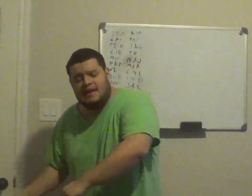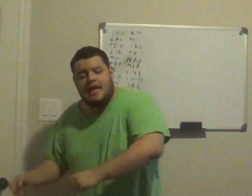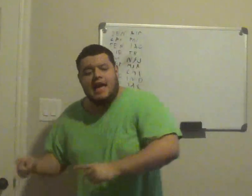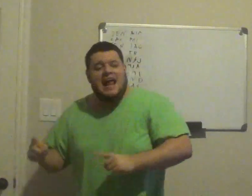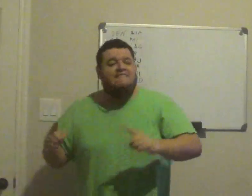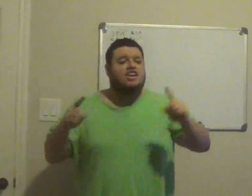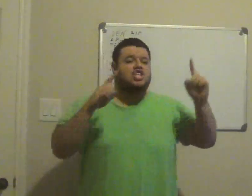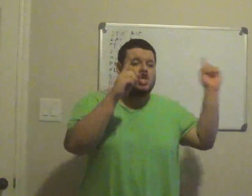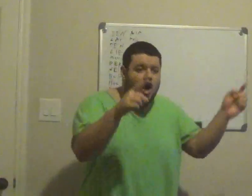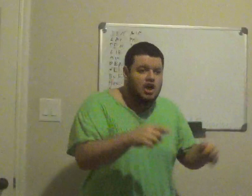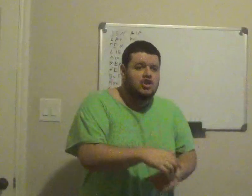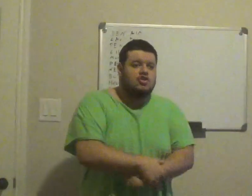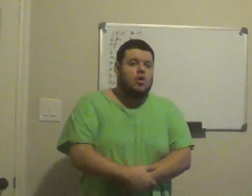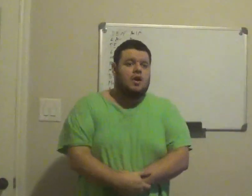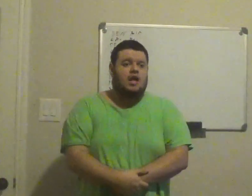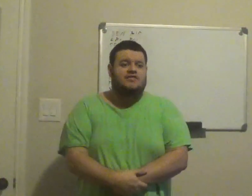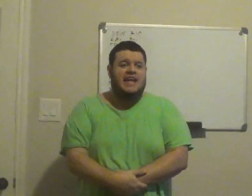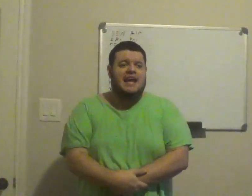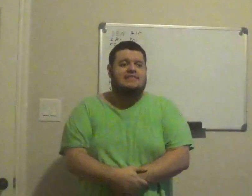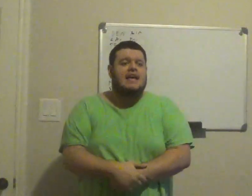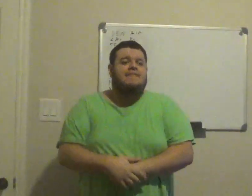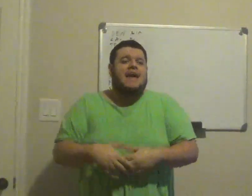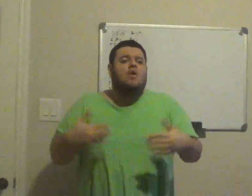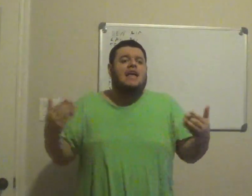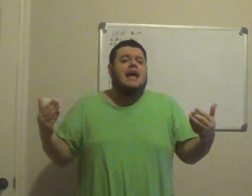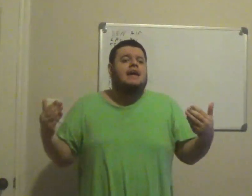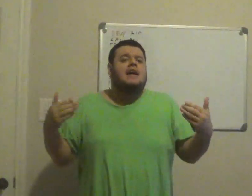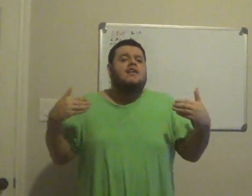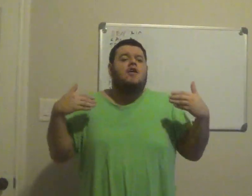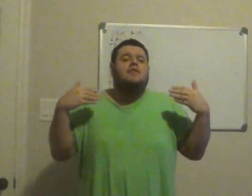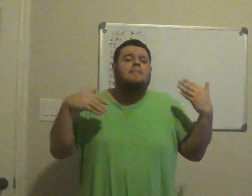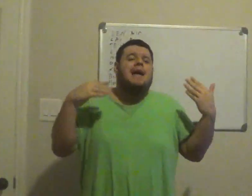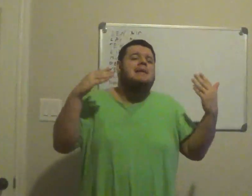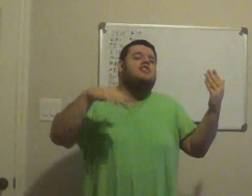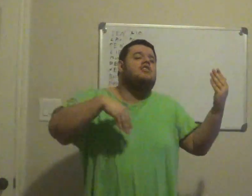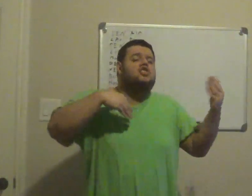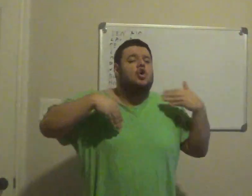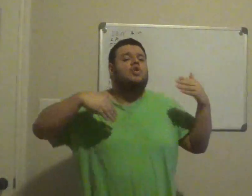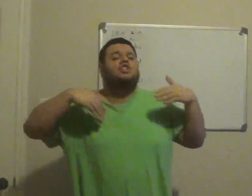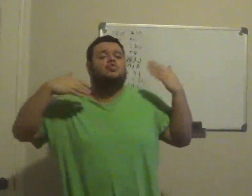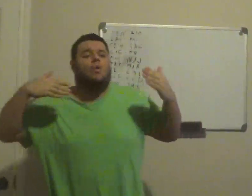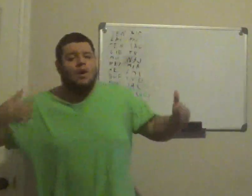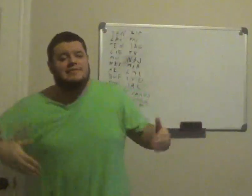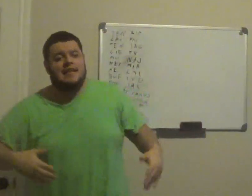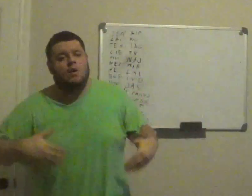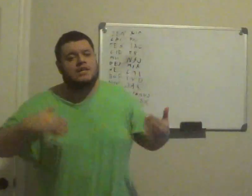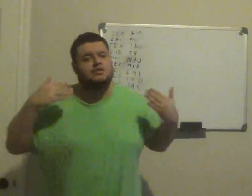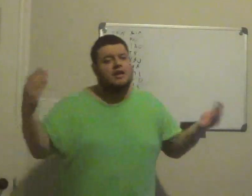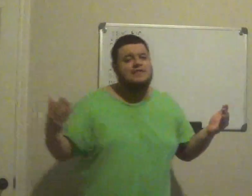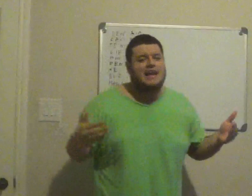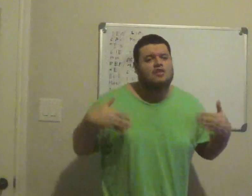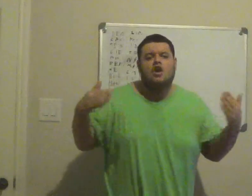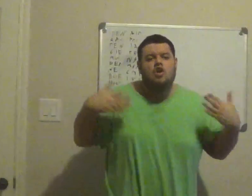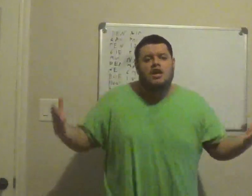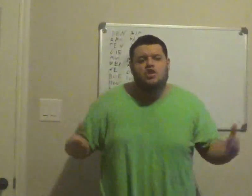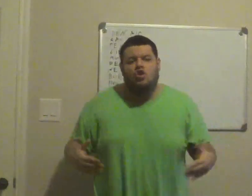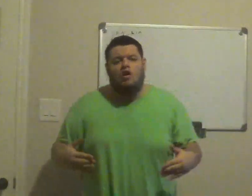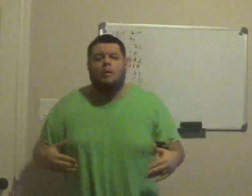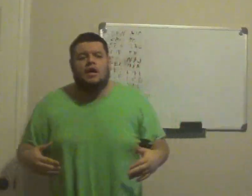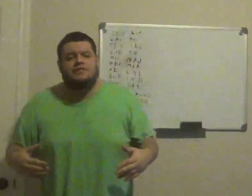and have the Chargers go to Las Vegas, then okay, maybe you're struggling just with one stadium, which is Las Vegas, you're going to struggle with Las